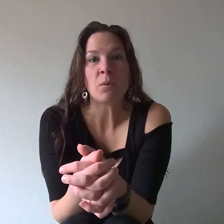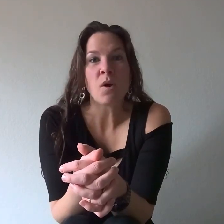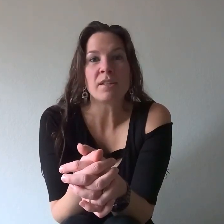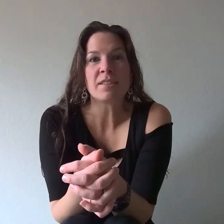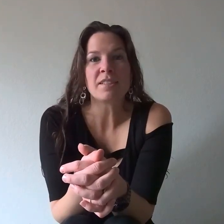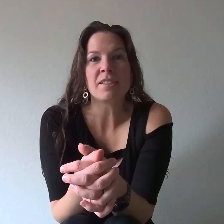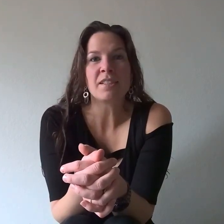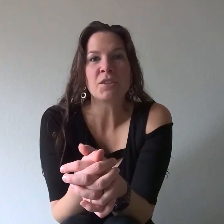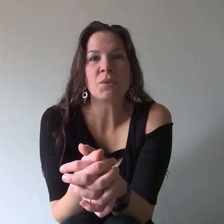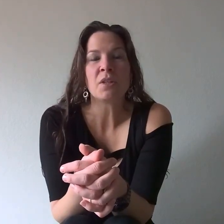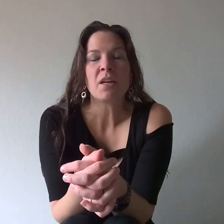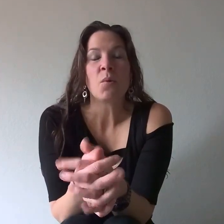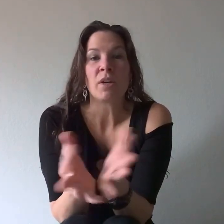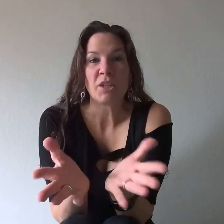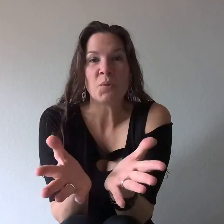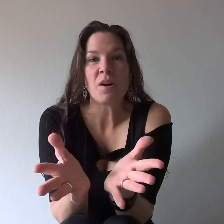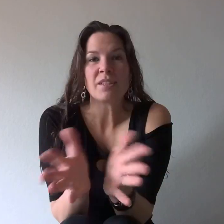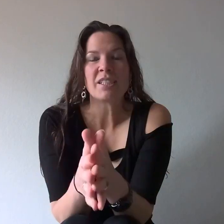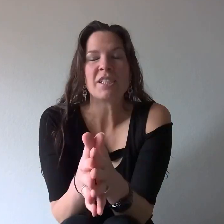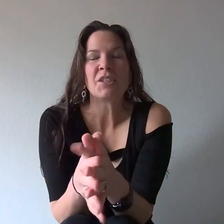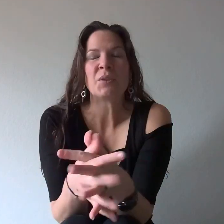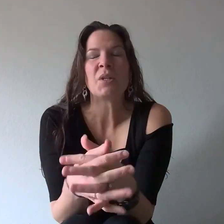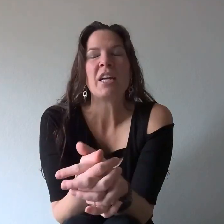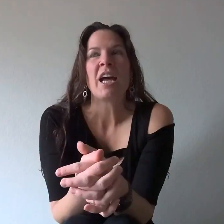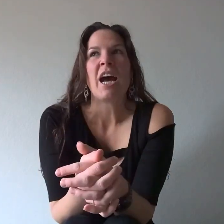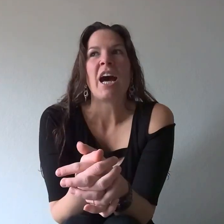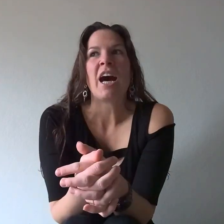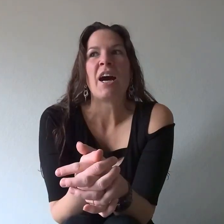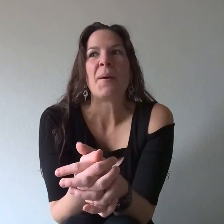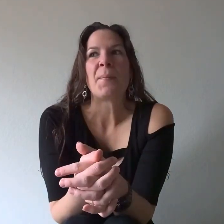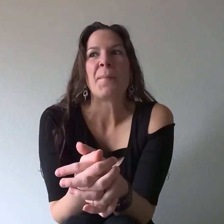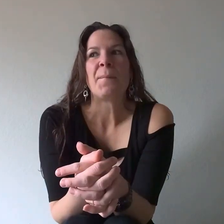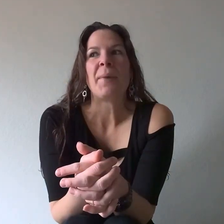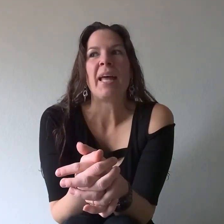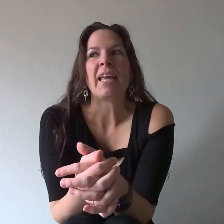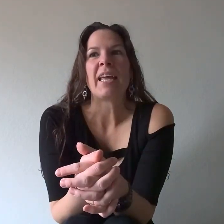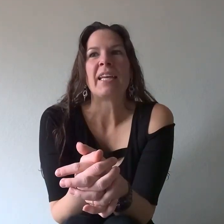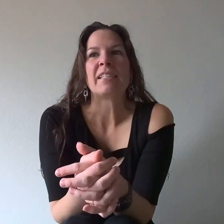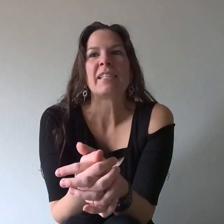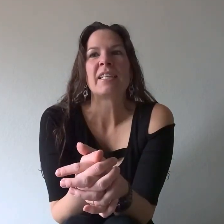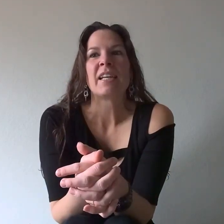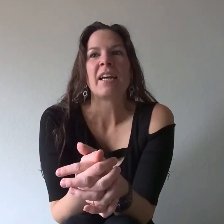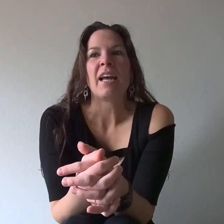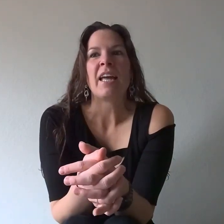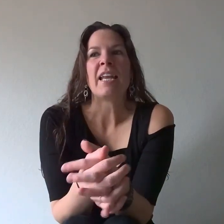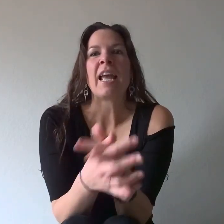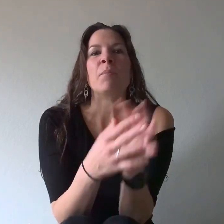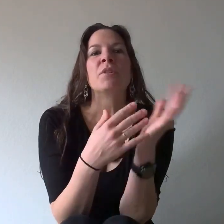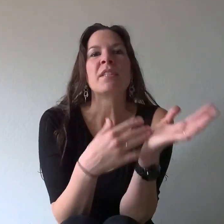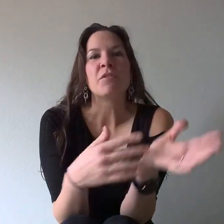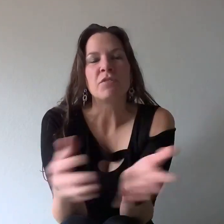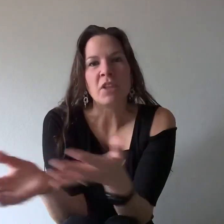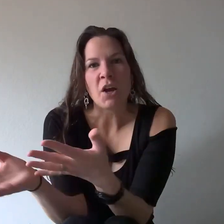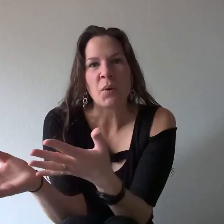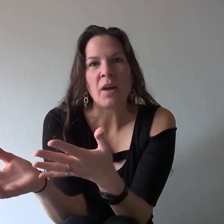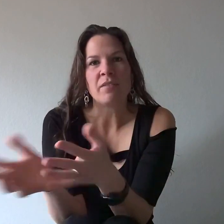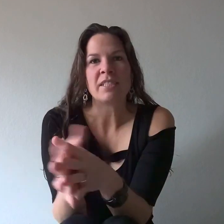wants to do, what you want to do, but it enables the flow of a